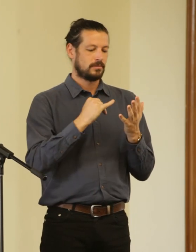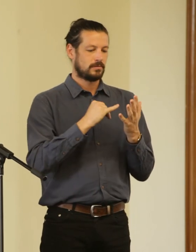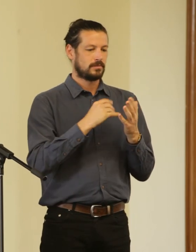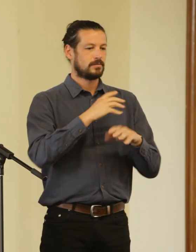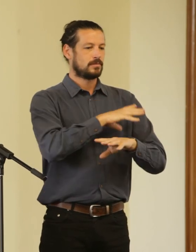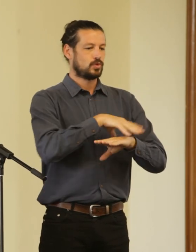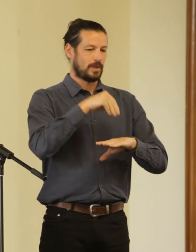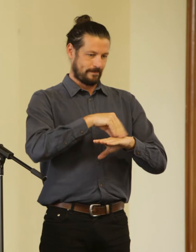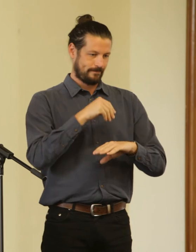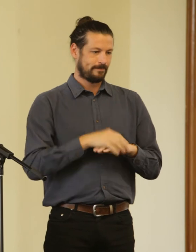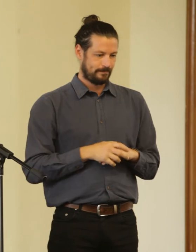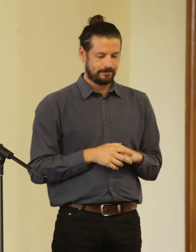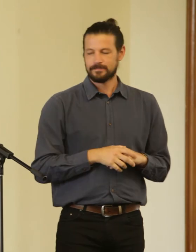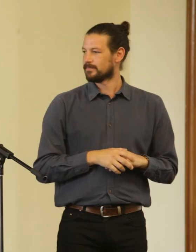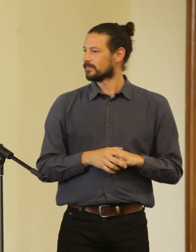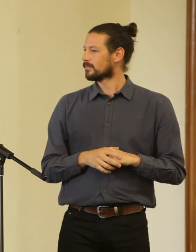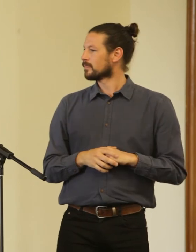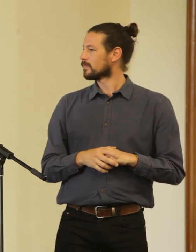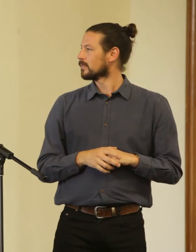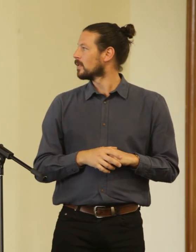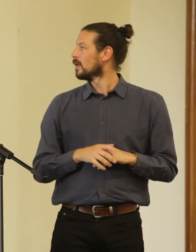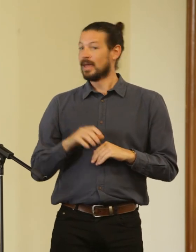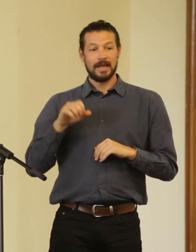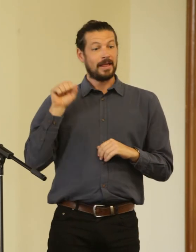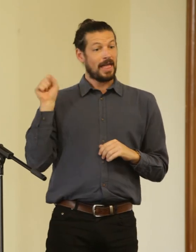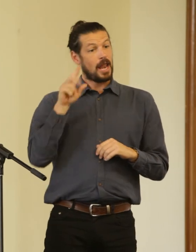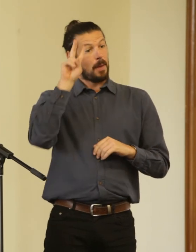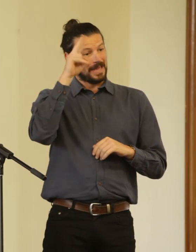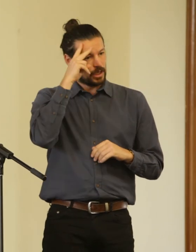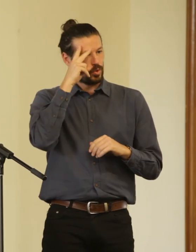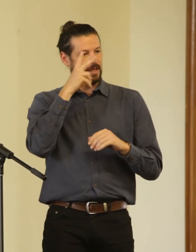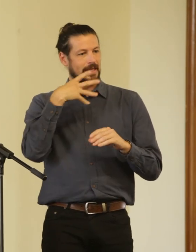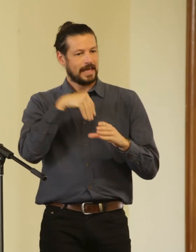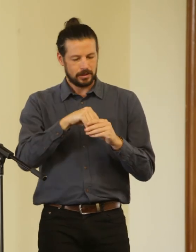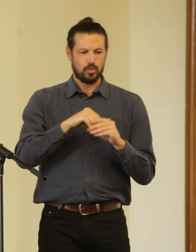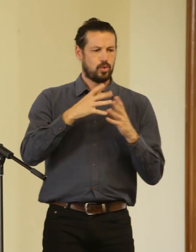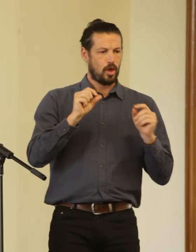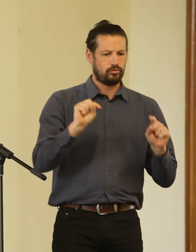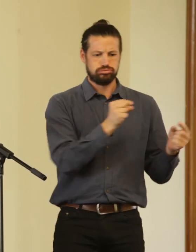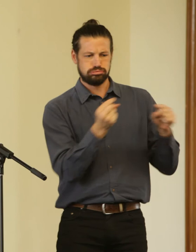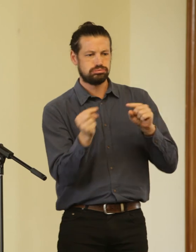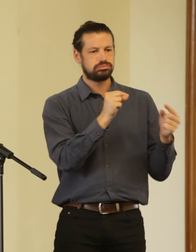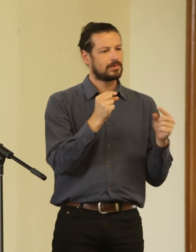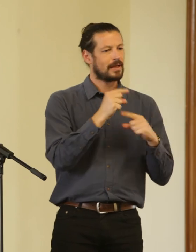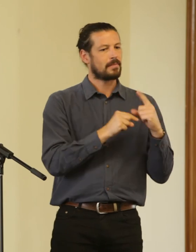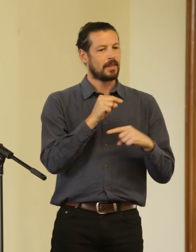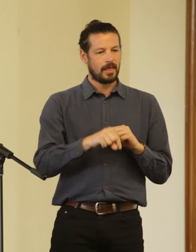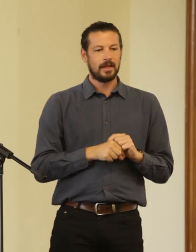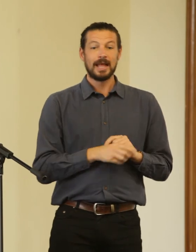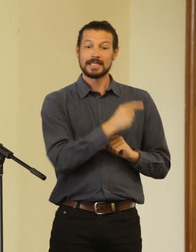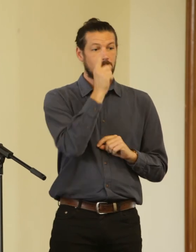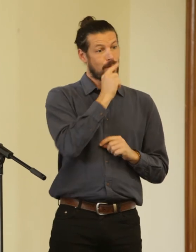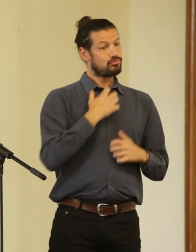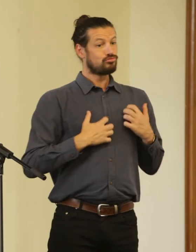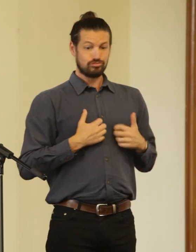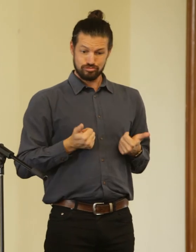This act of political engagement elicits highly contrasting opinions in the public and political arena. There are those who are delighted